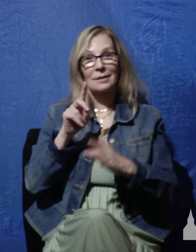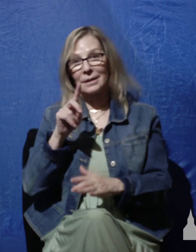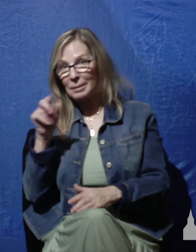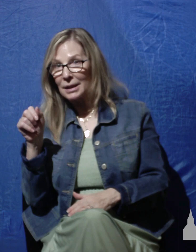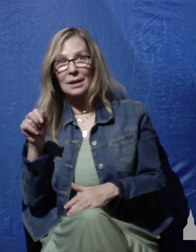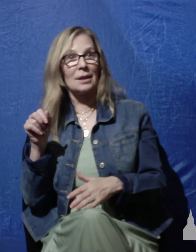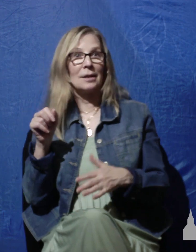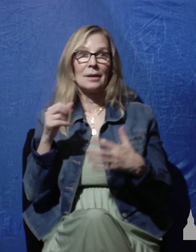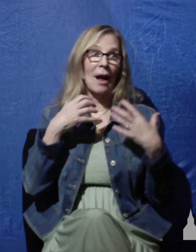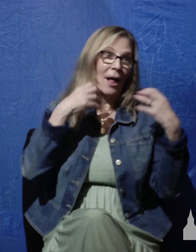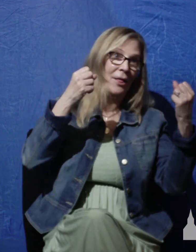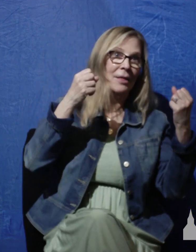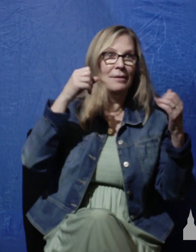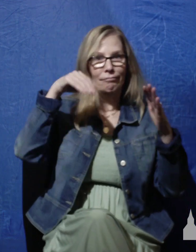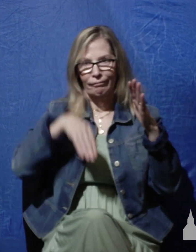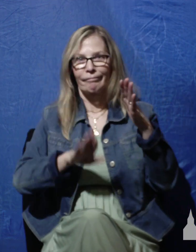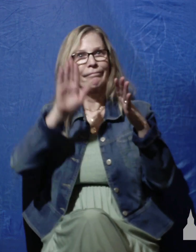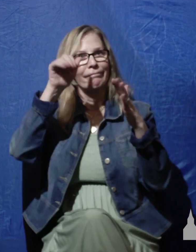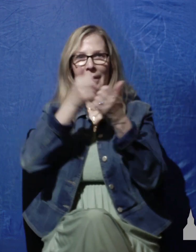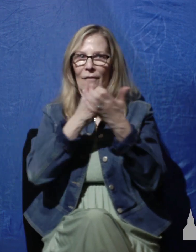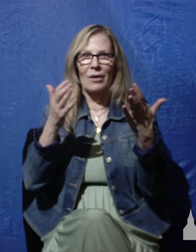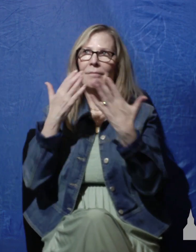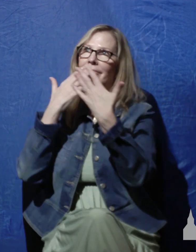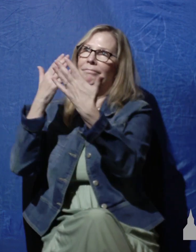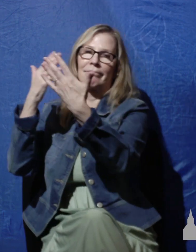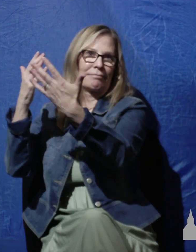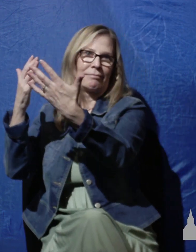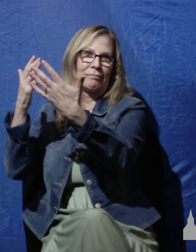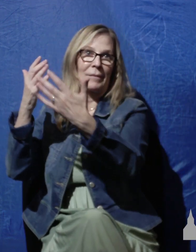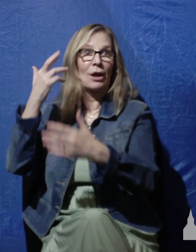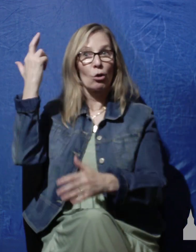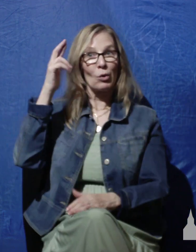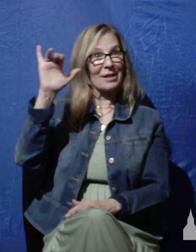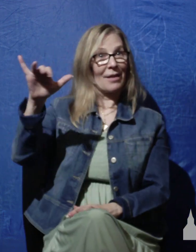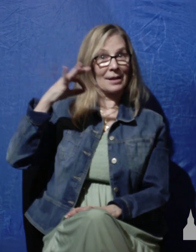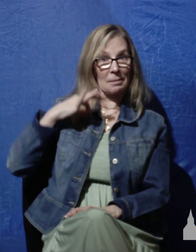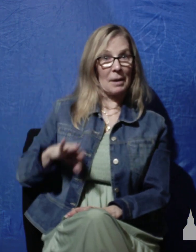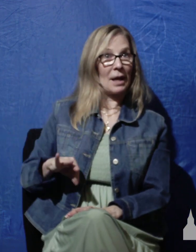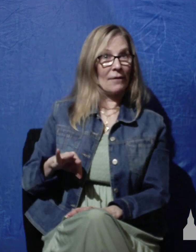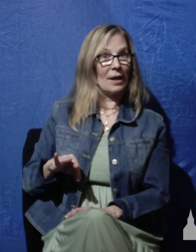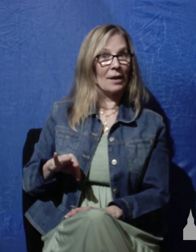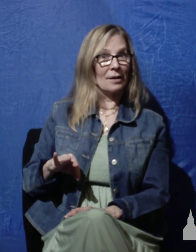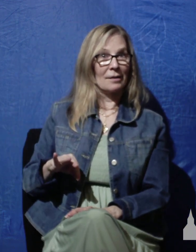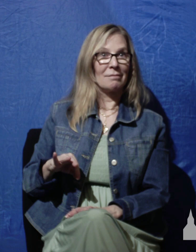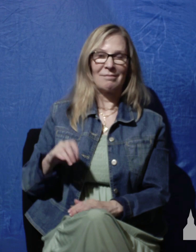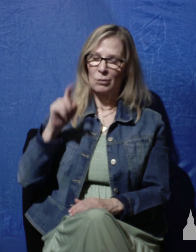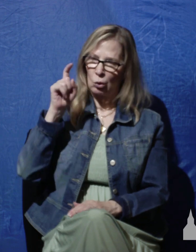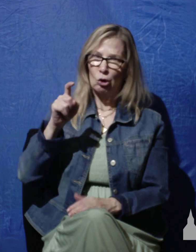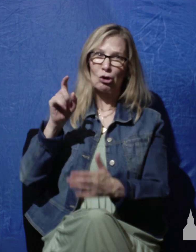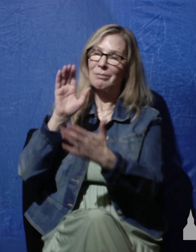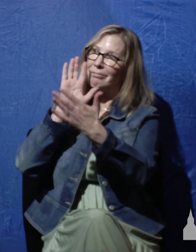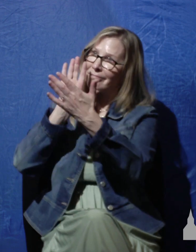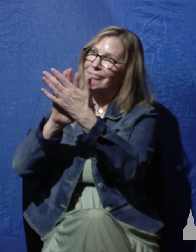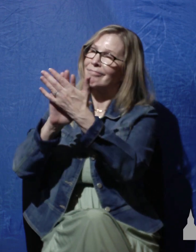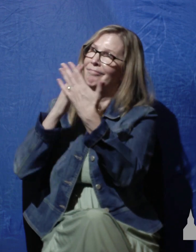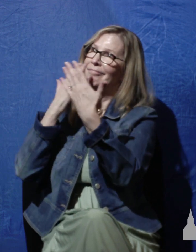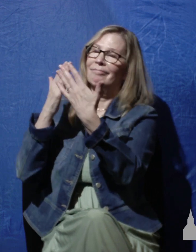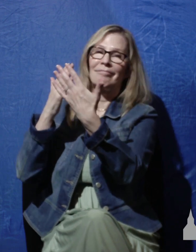Excuse me. And the reason that these are benefits to praise and thank God for isn't because these